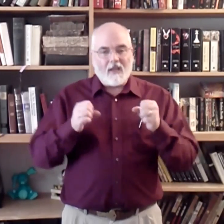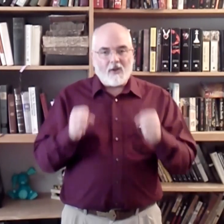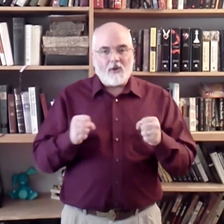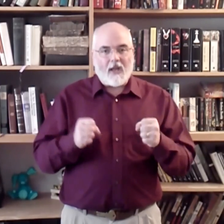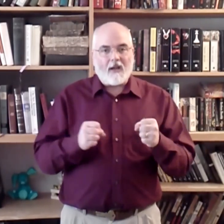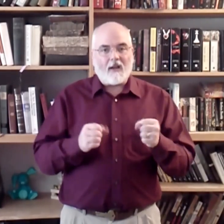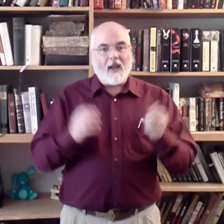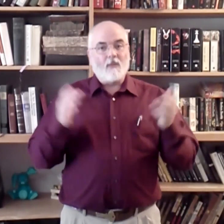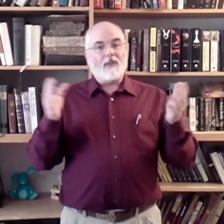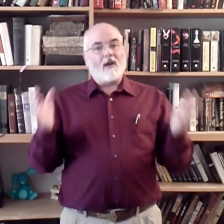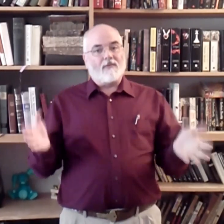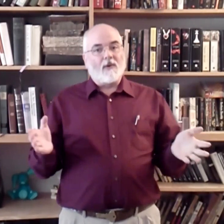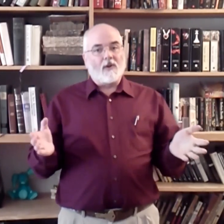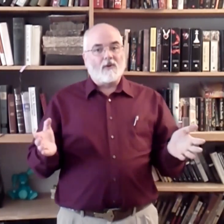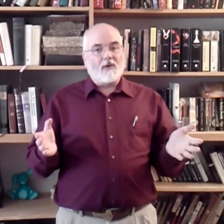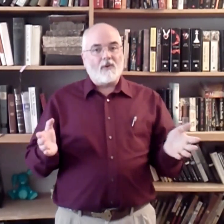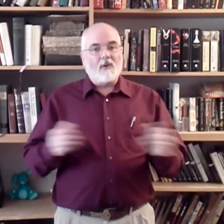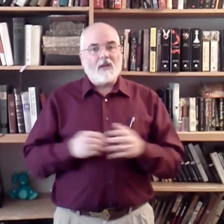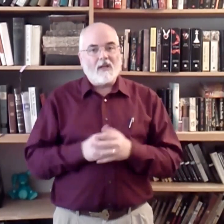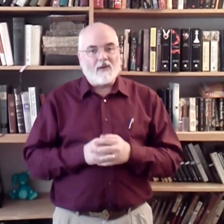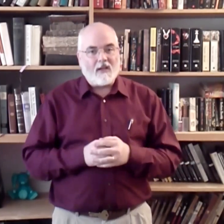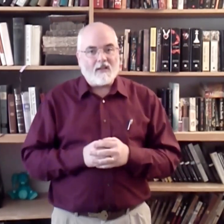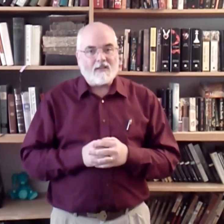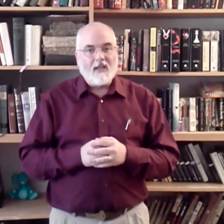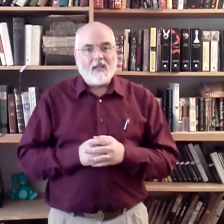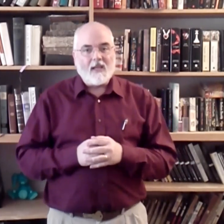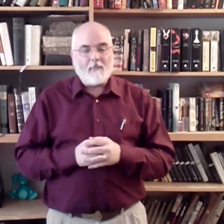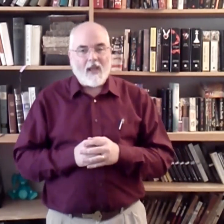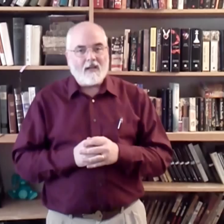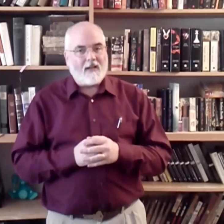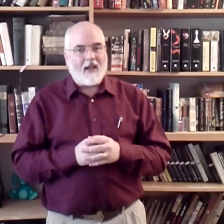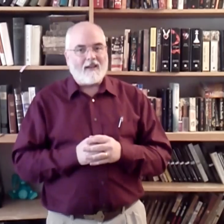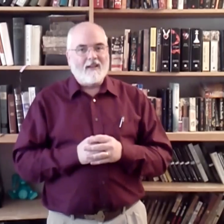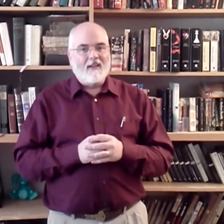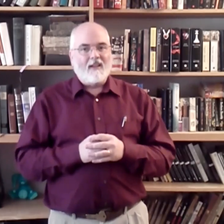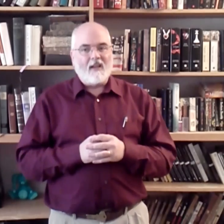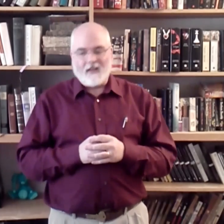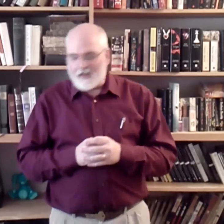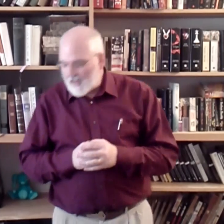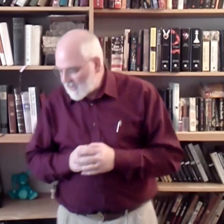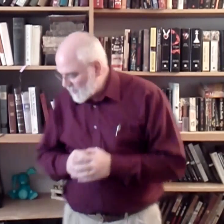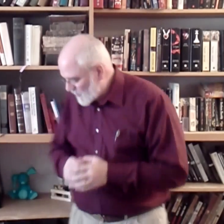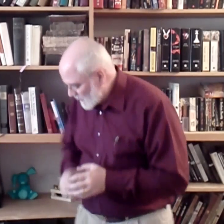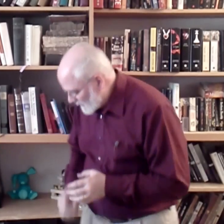and get good at it, and without further ado, here is, He Paid a Debt He Did Not Owe.